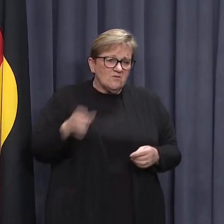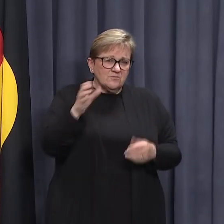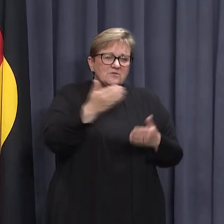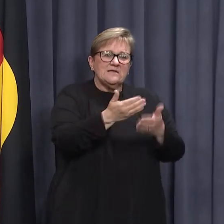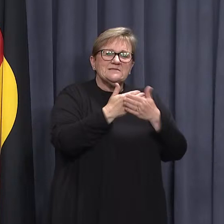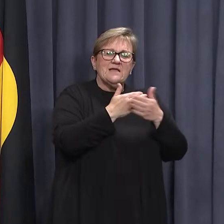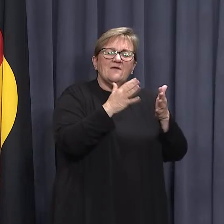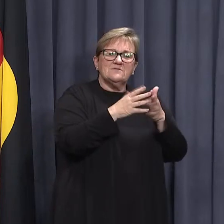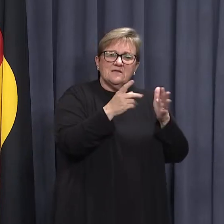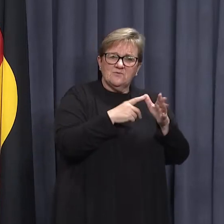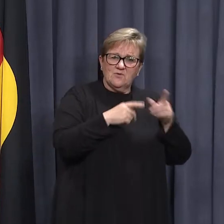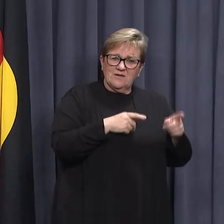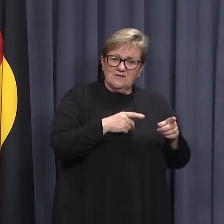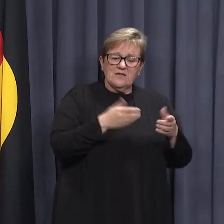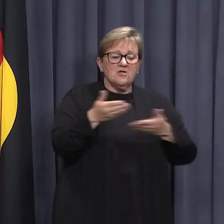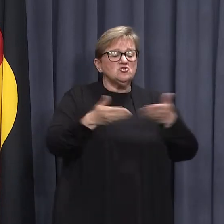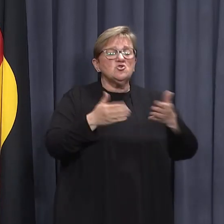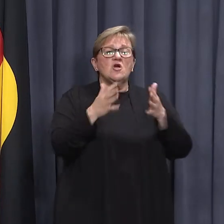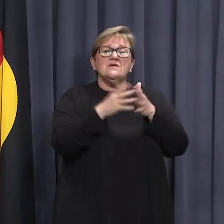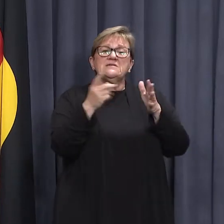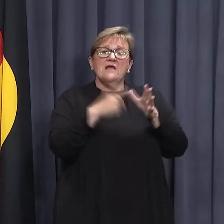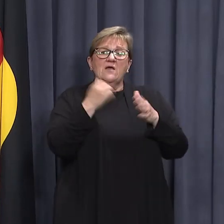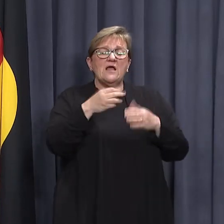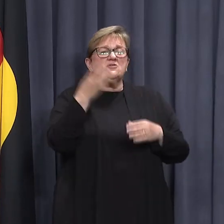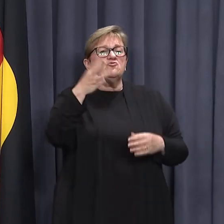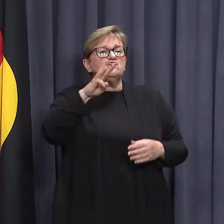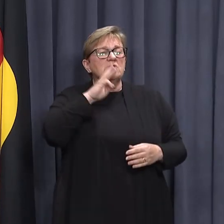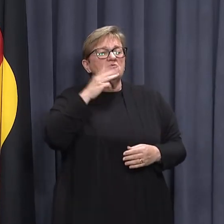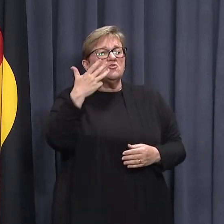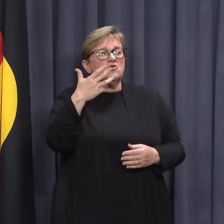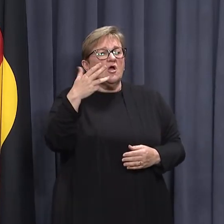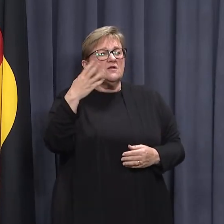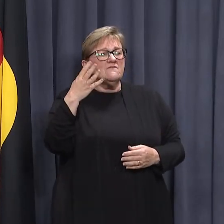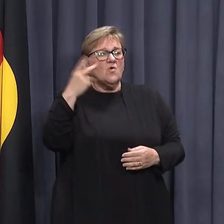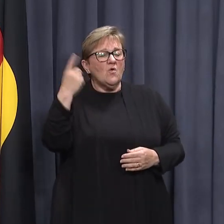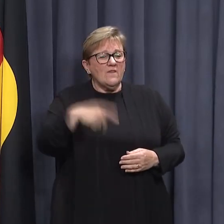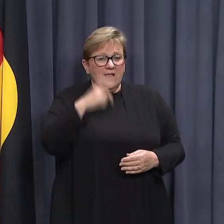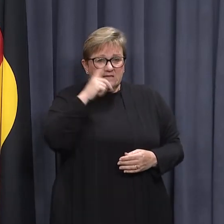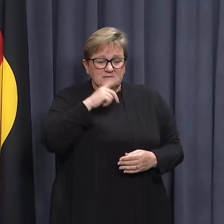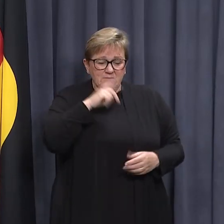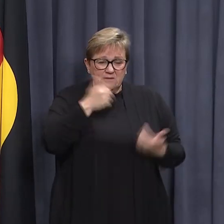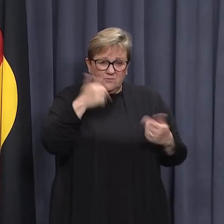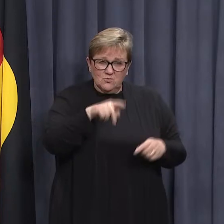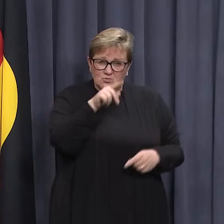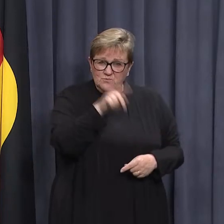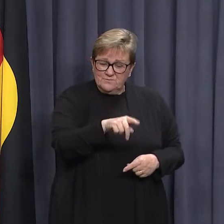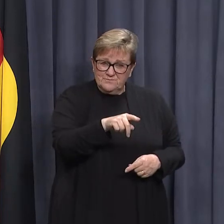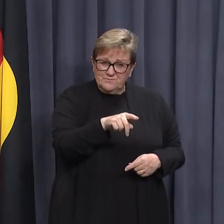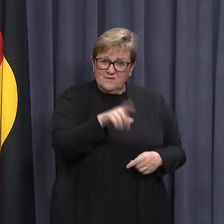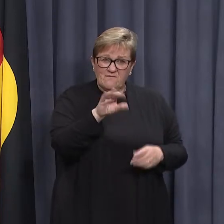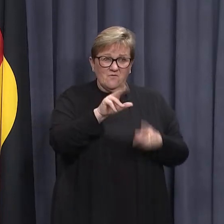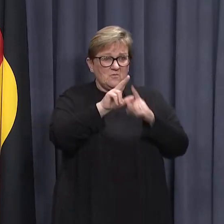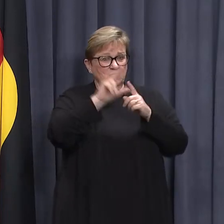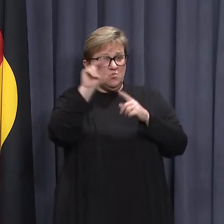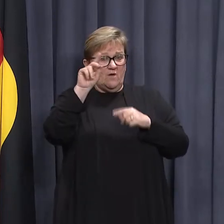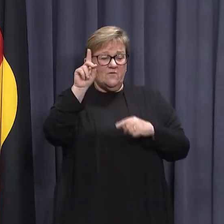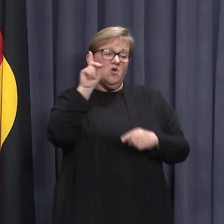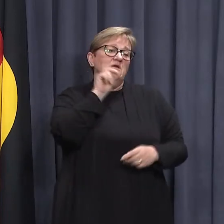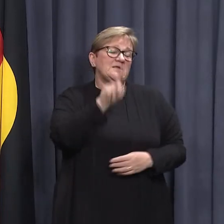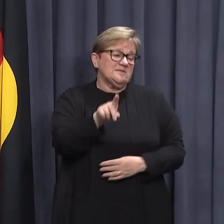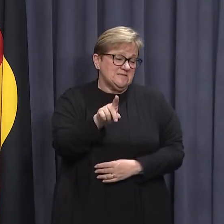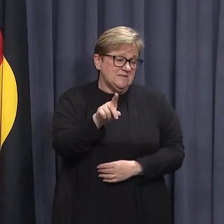SafeWA. ServiceWA now has 394 000 users as of 12 noon